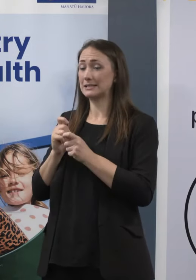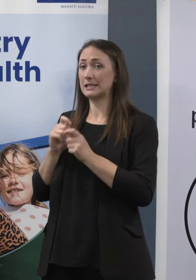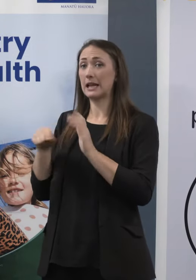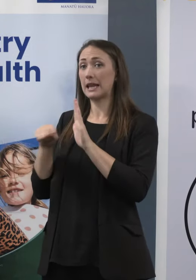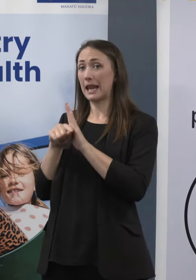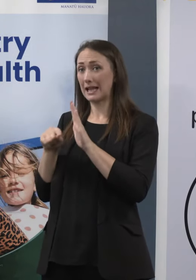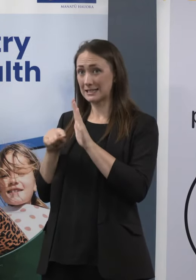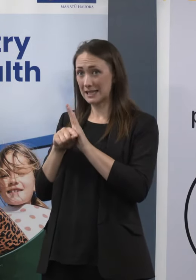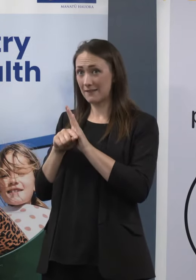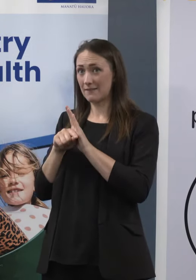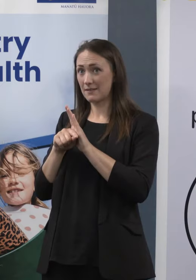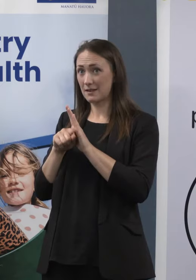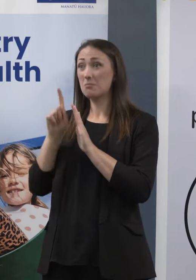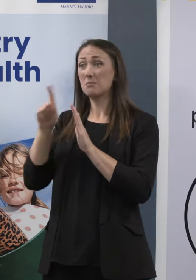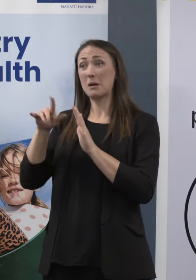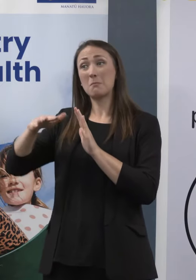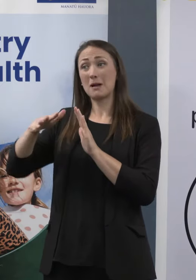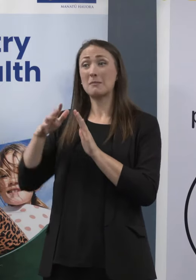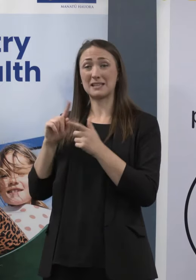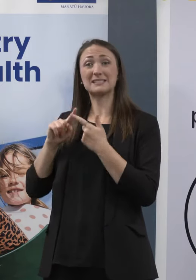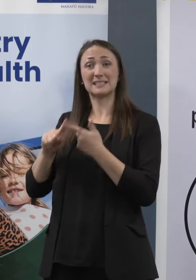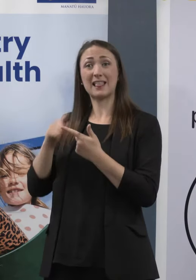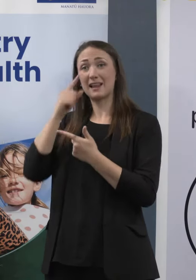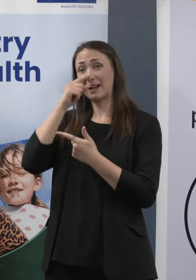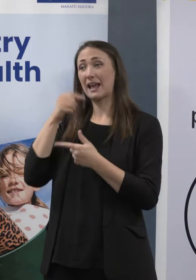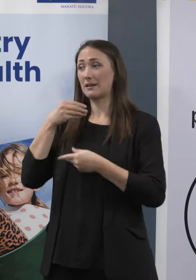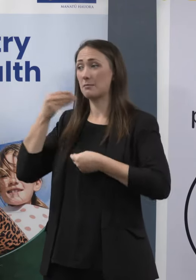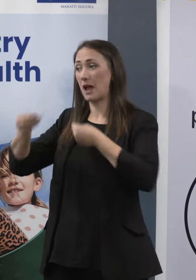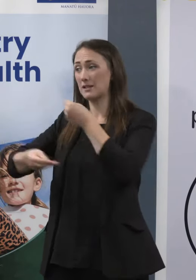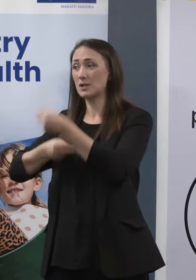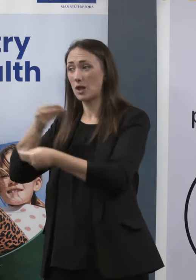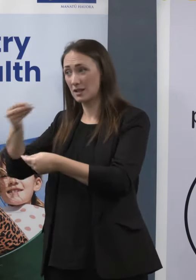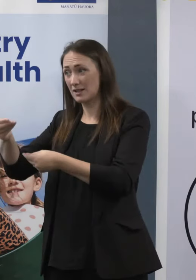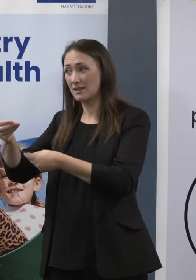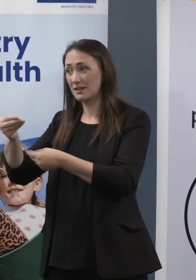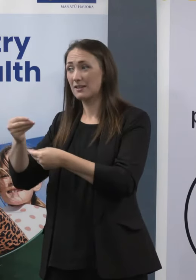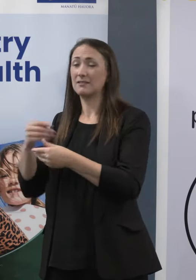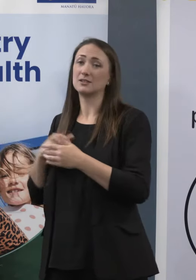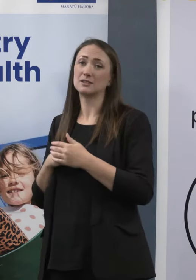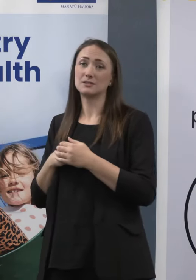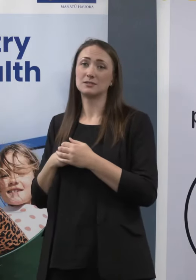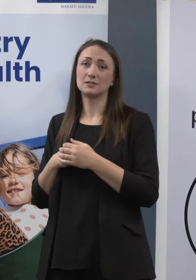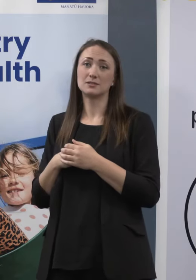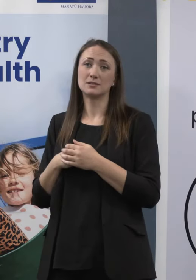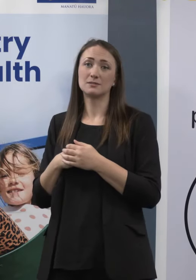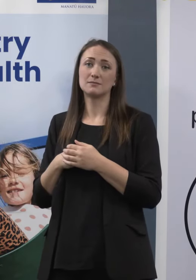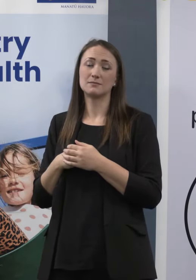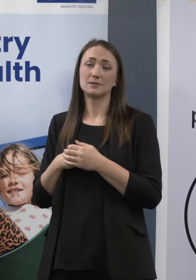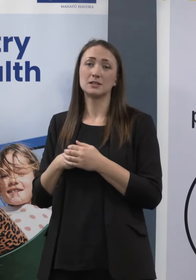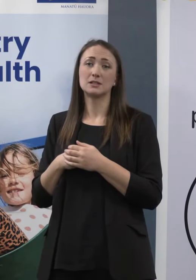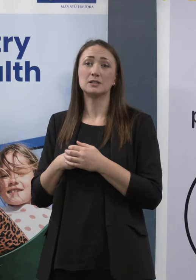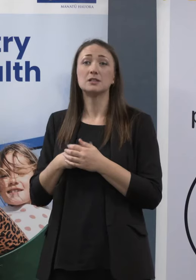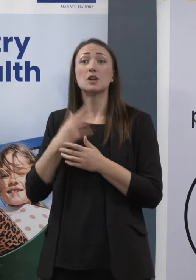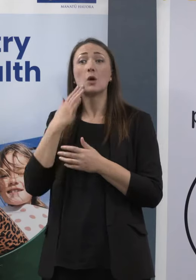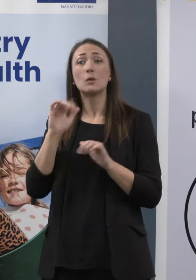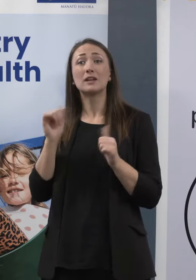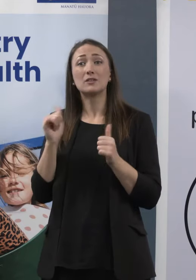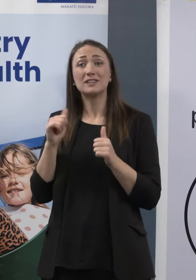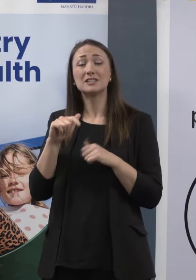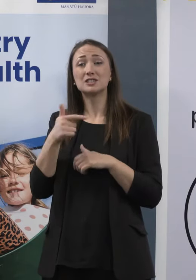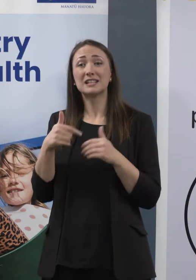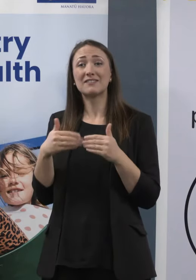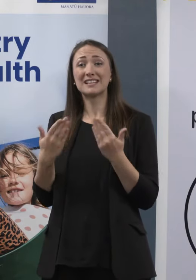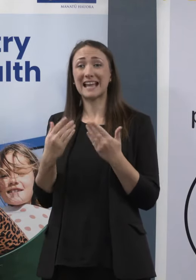a negative test if they do one, but may still be infectious. So here's my advice. Even after your seven days, be careful.